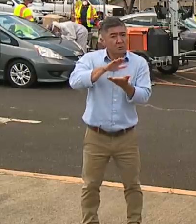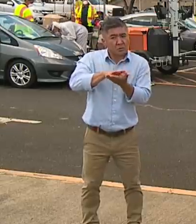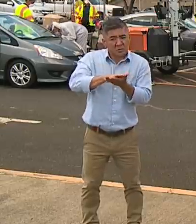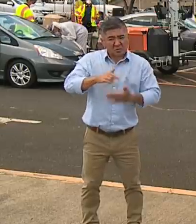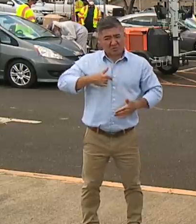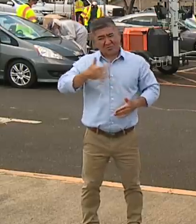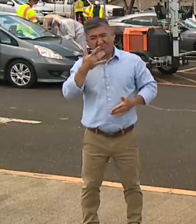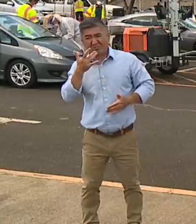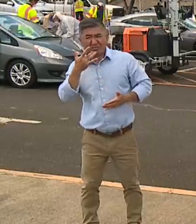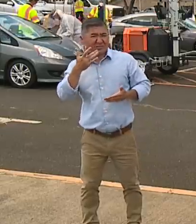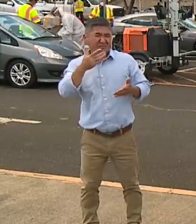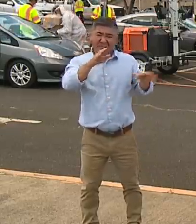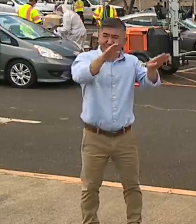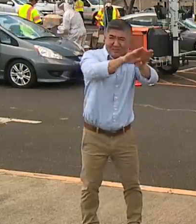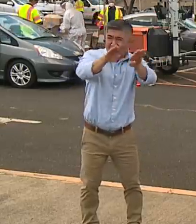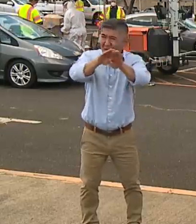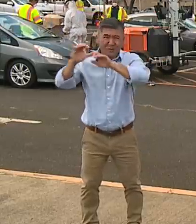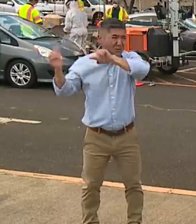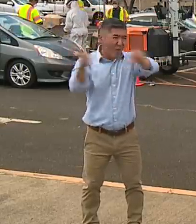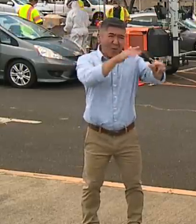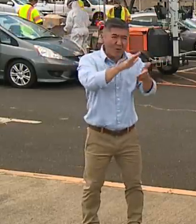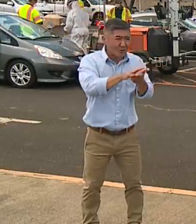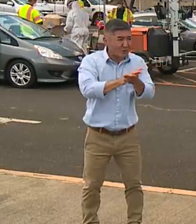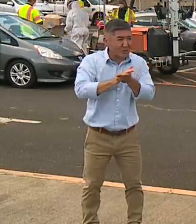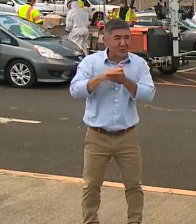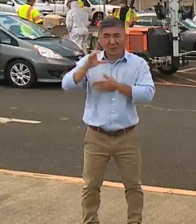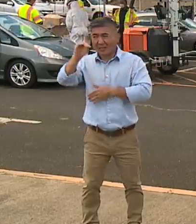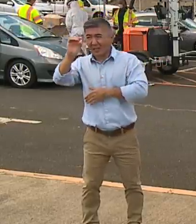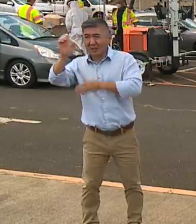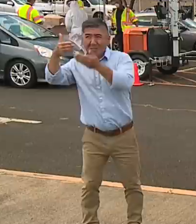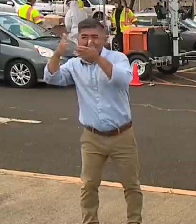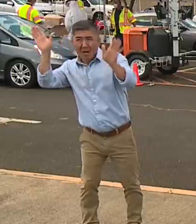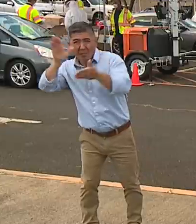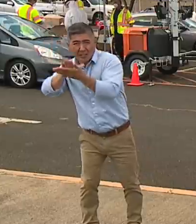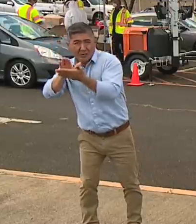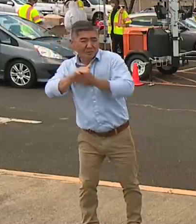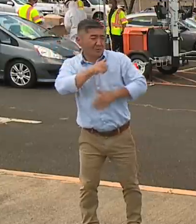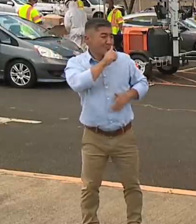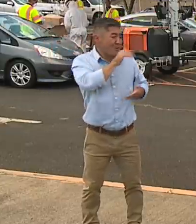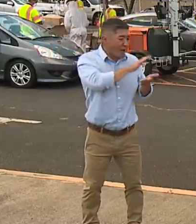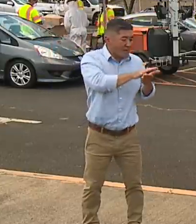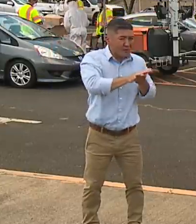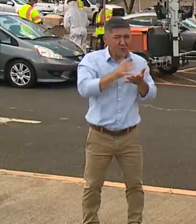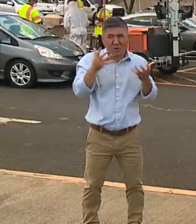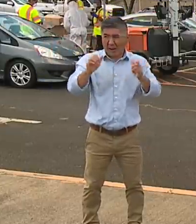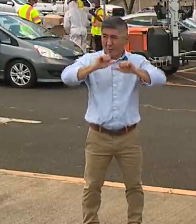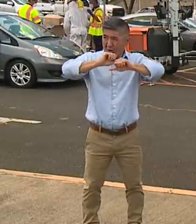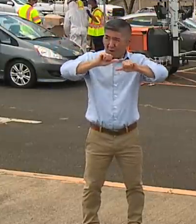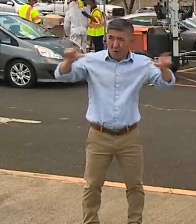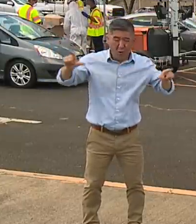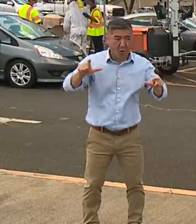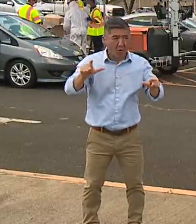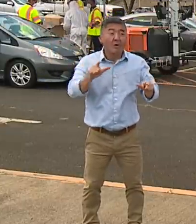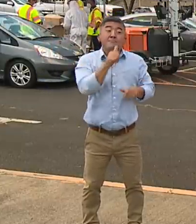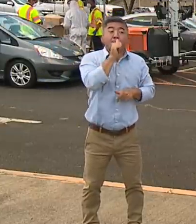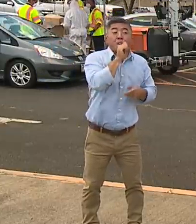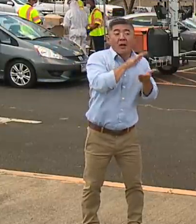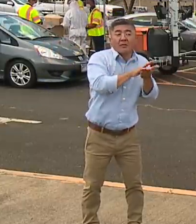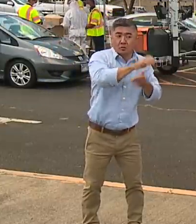both public and private. All private schools are shut, will be shut effective midnight tonight.